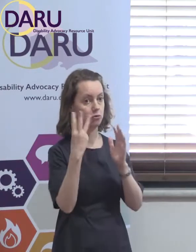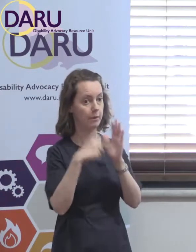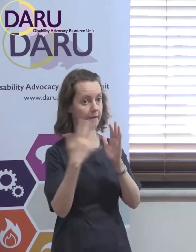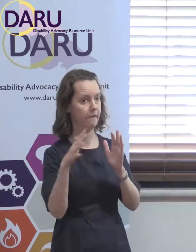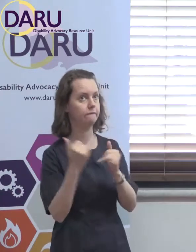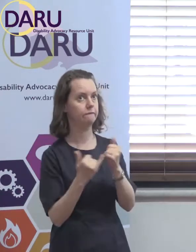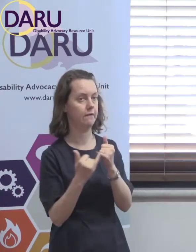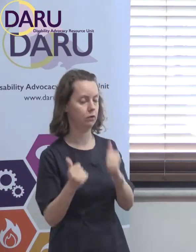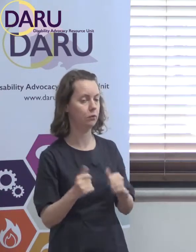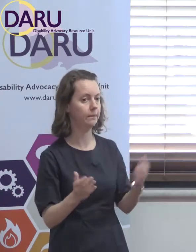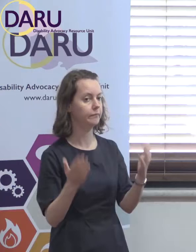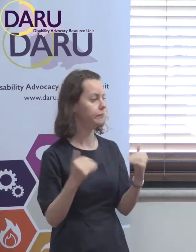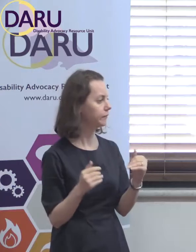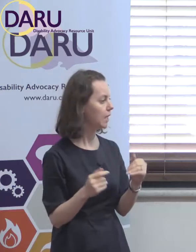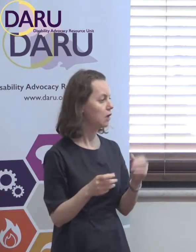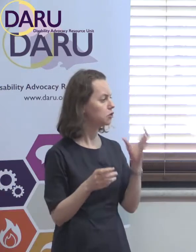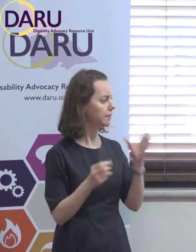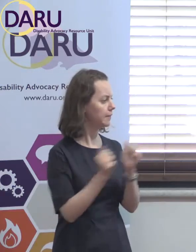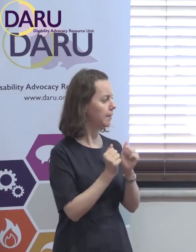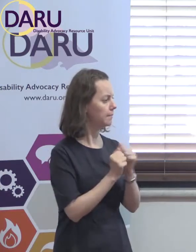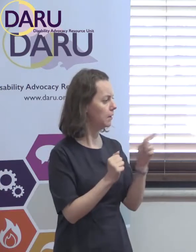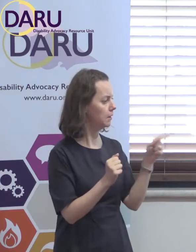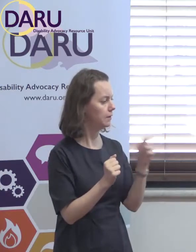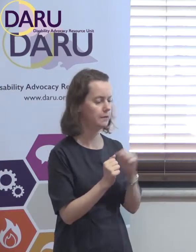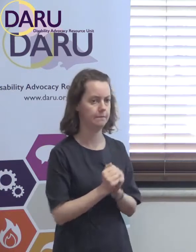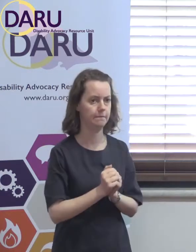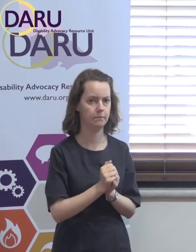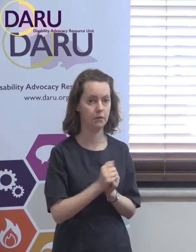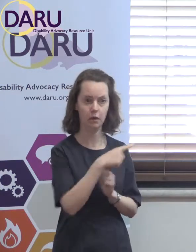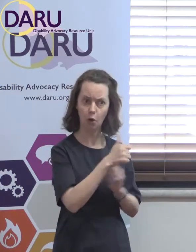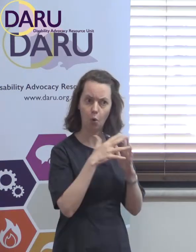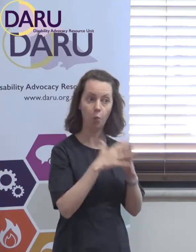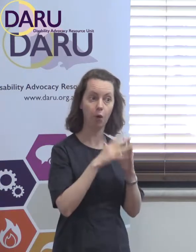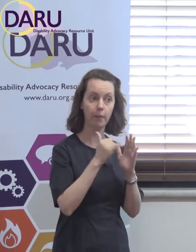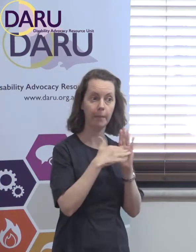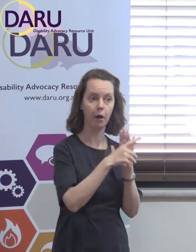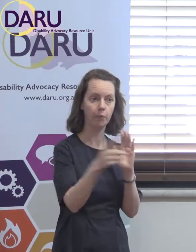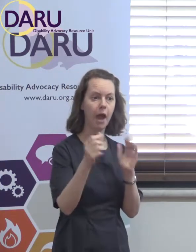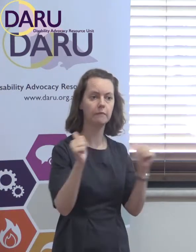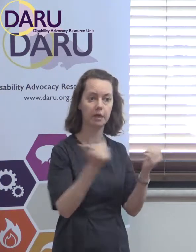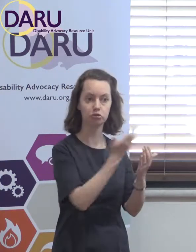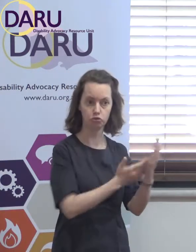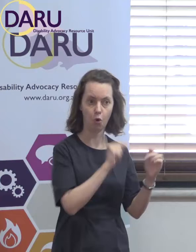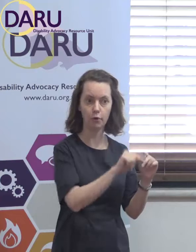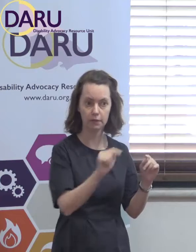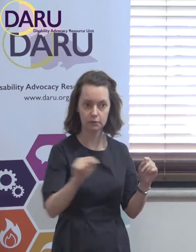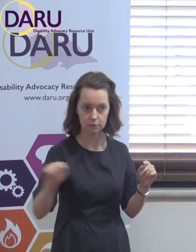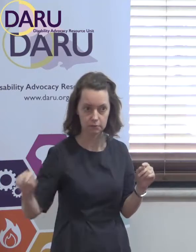larger paper, the useful, it's useful for lots of things. It has case studies scattered through it,